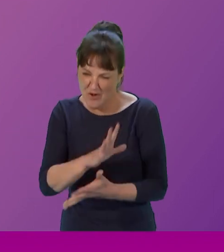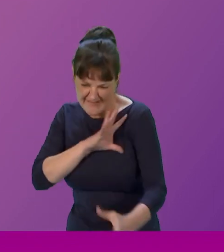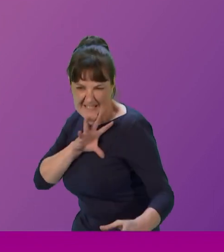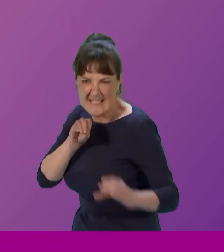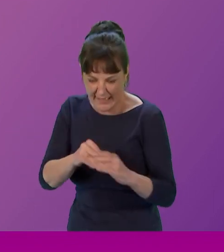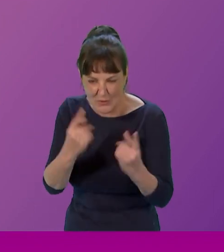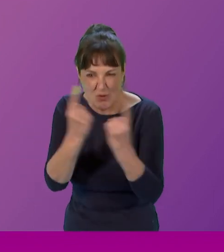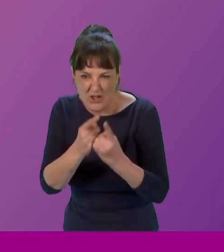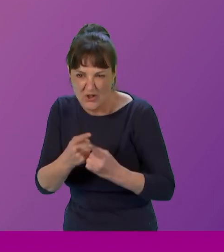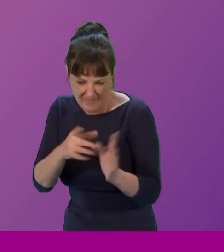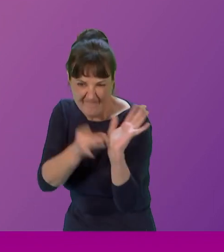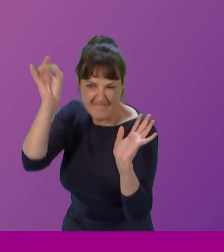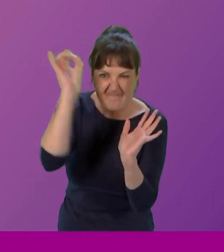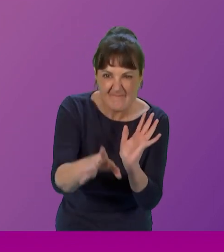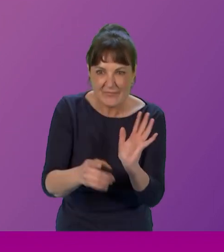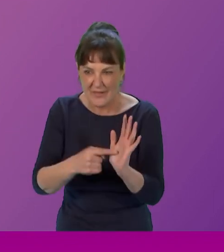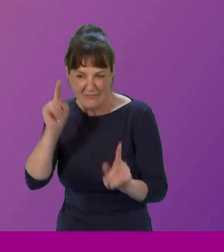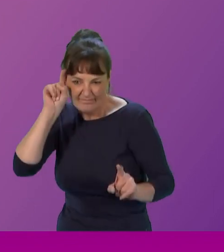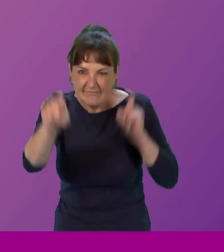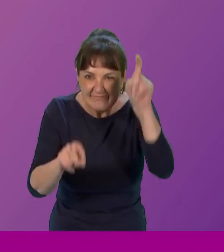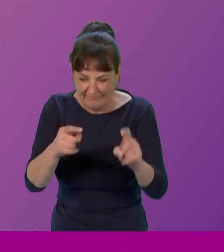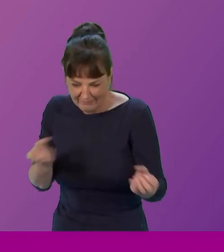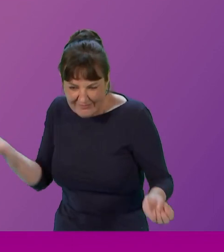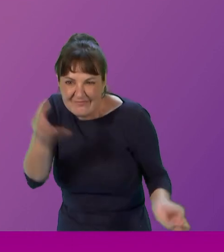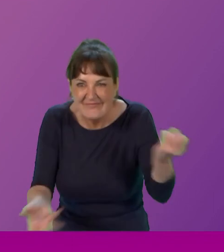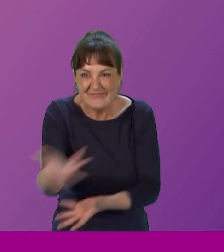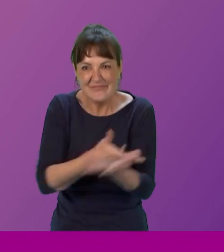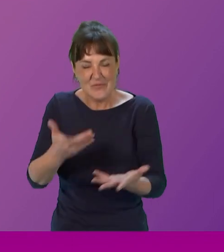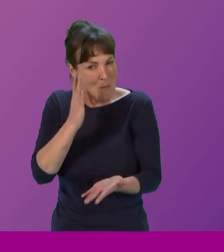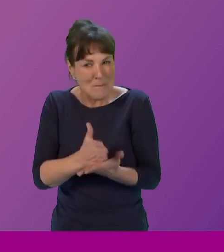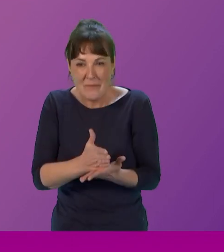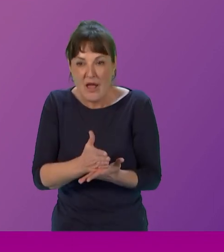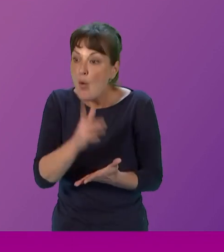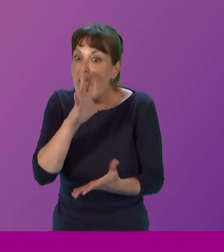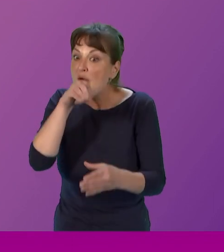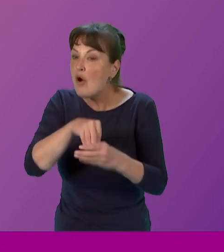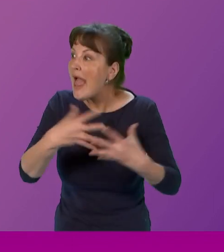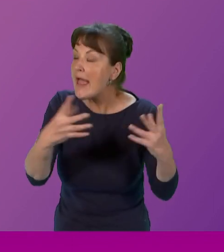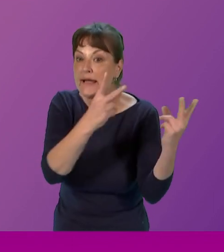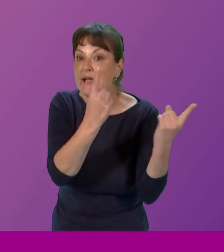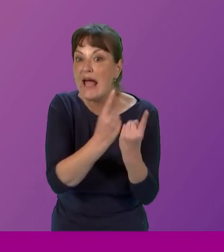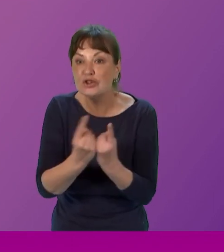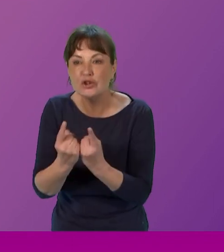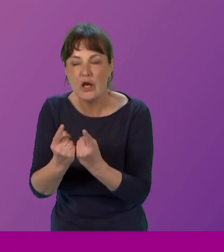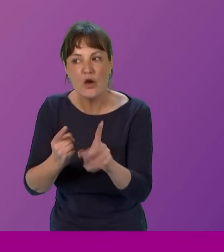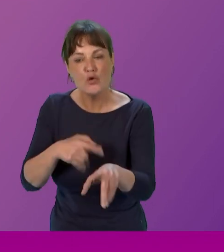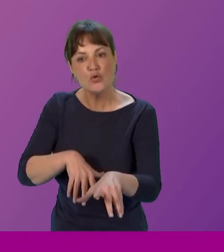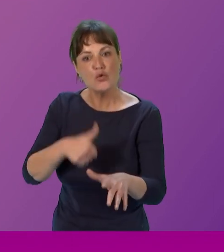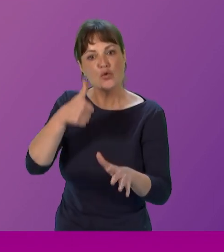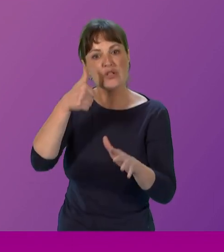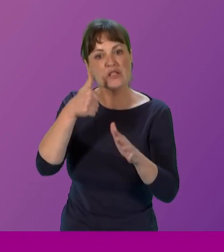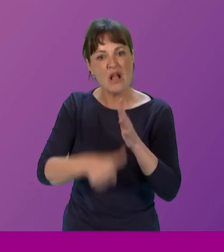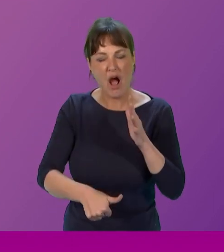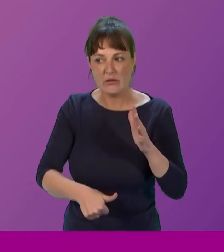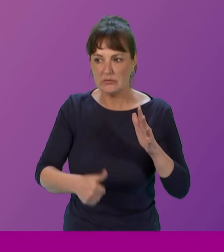it up, youngsters. Really get into the issues. When you get involved in issues, right, you don't, you find that it comes out of your own head. You start to look around you. You don't get